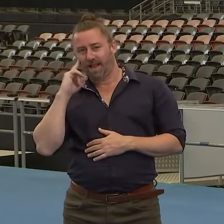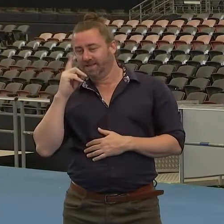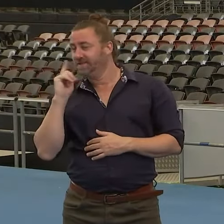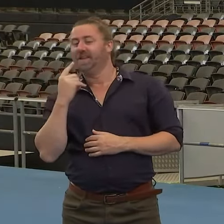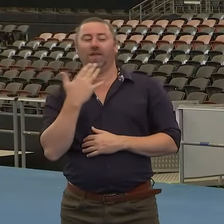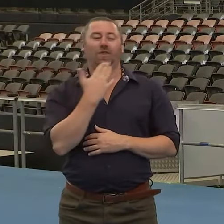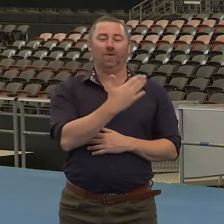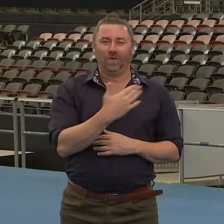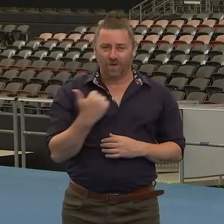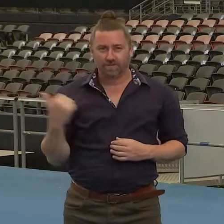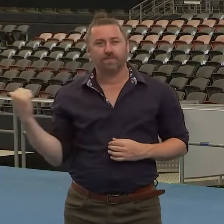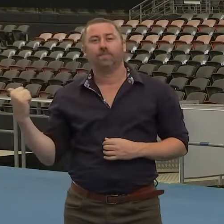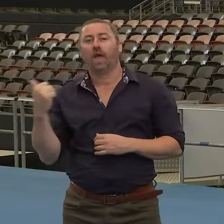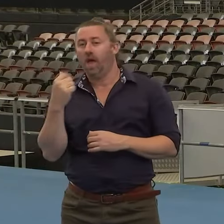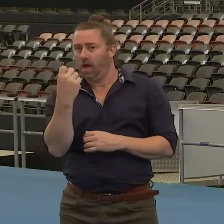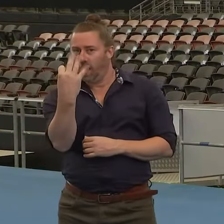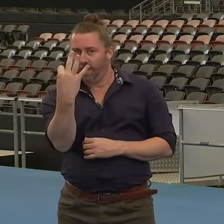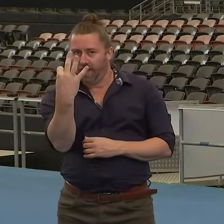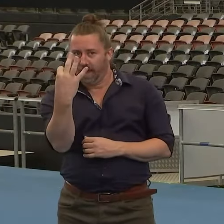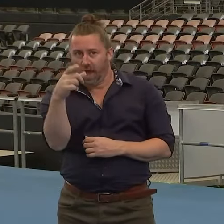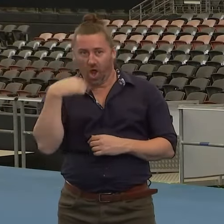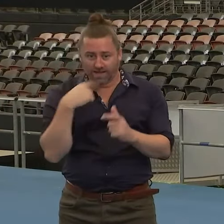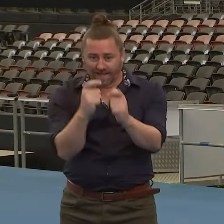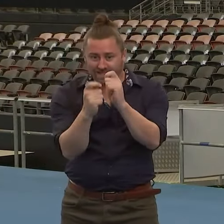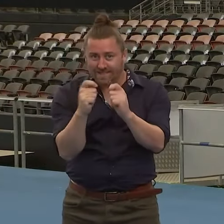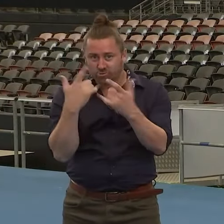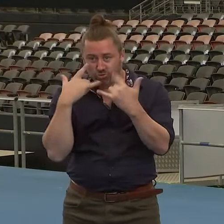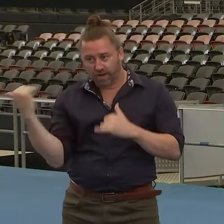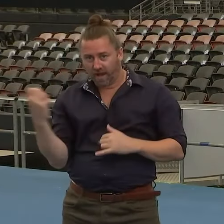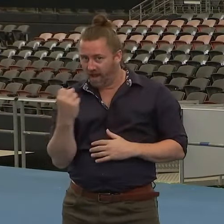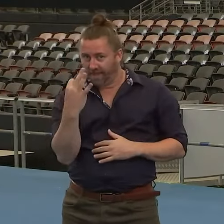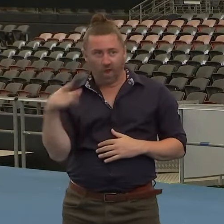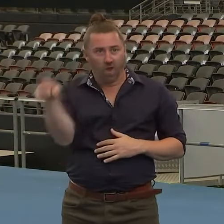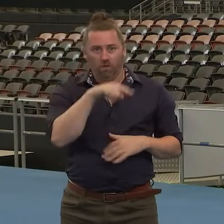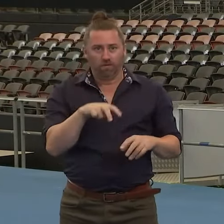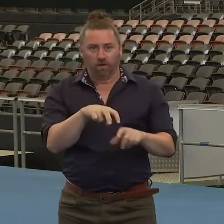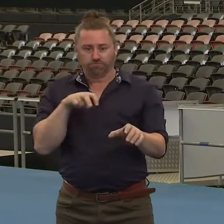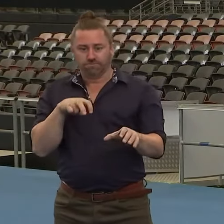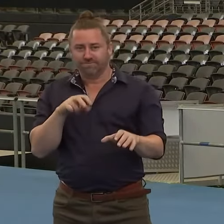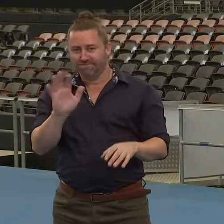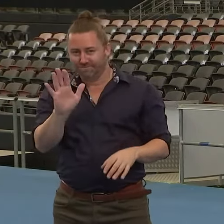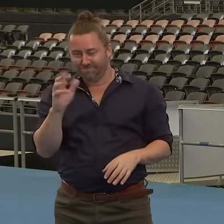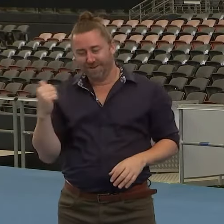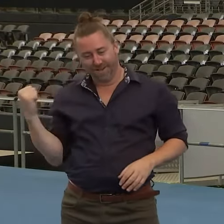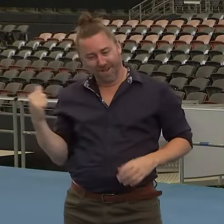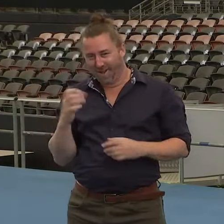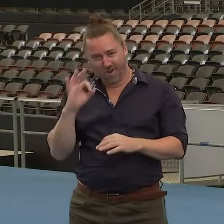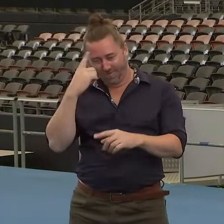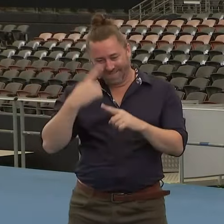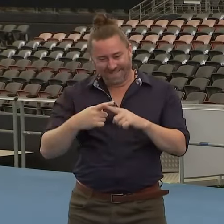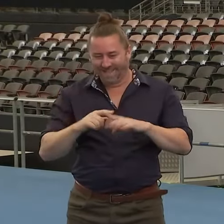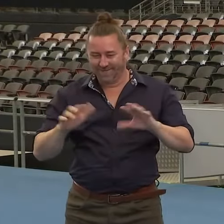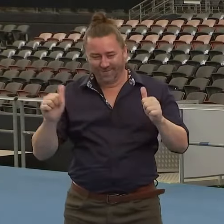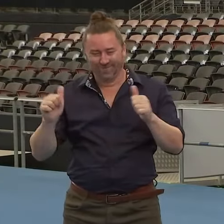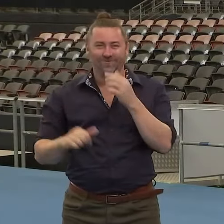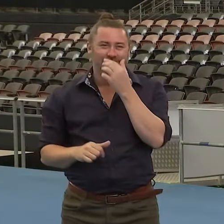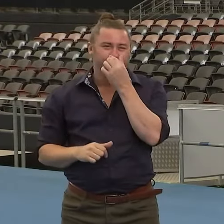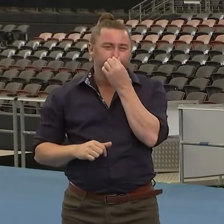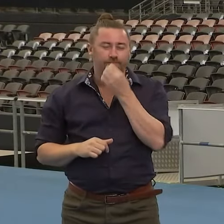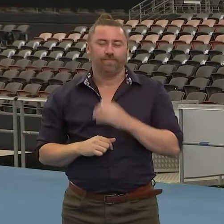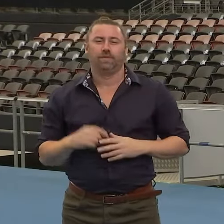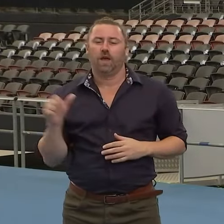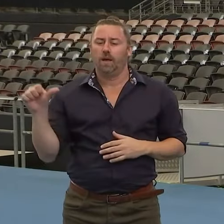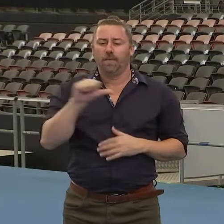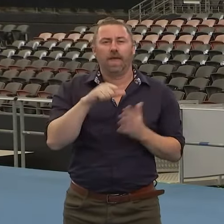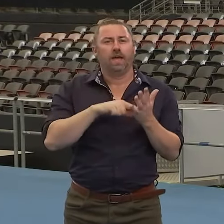And it's good that she's here. And she tested negative. So I can assure everyone that it is safe. All right. So we're going to talk briefly about our back